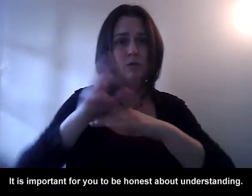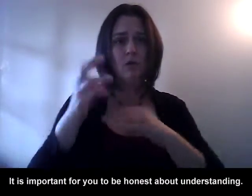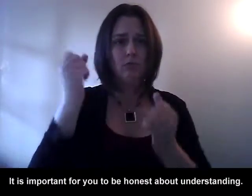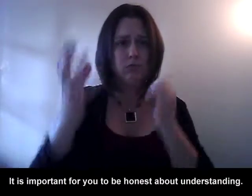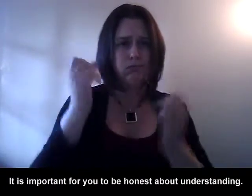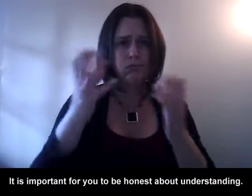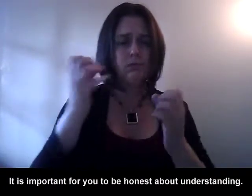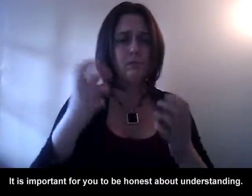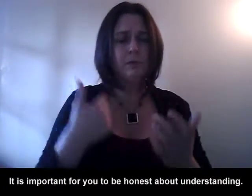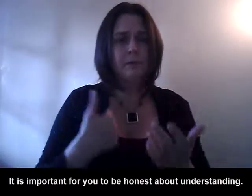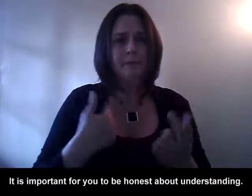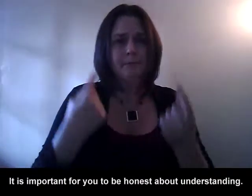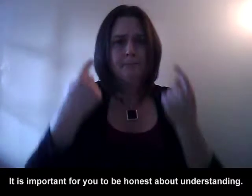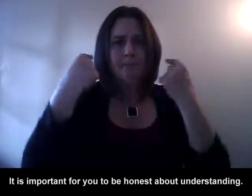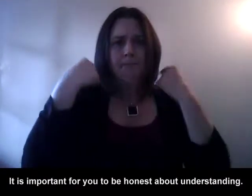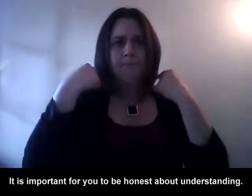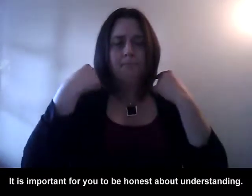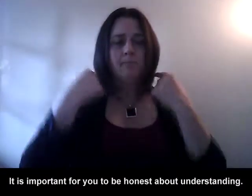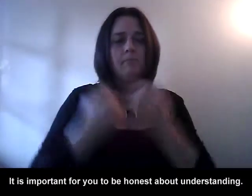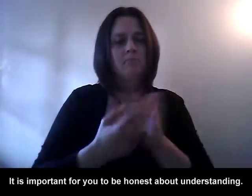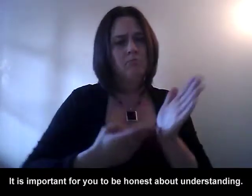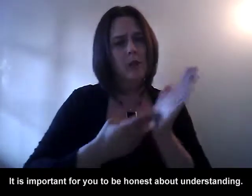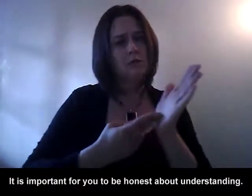It is important for you to be honest about understanding.